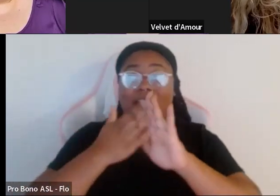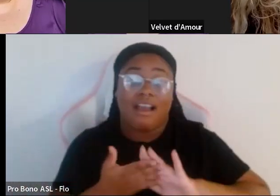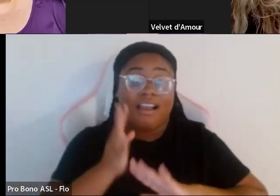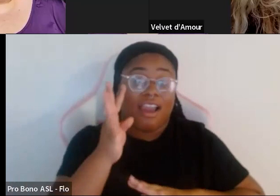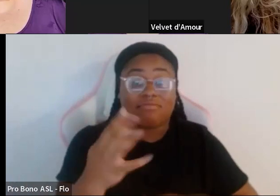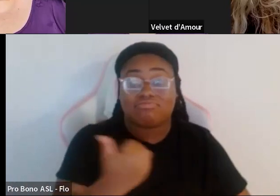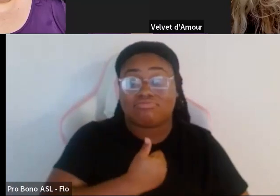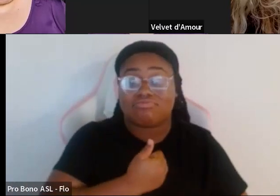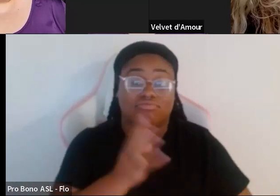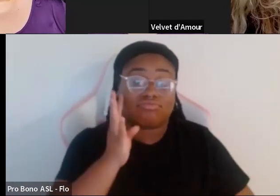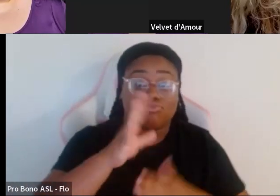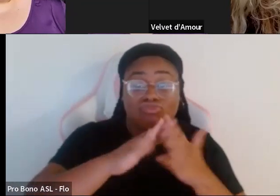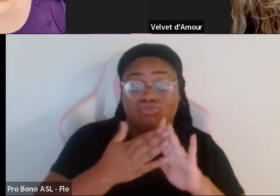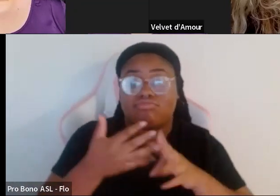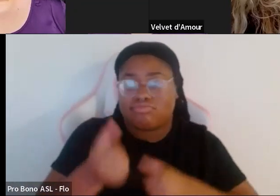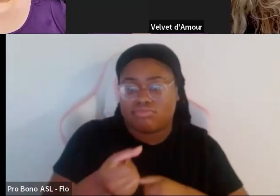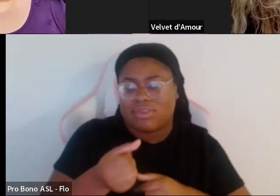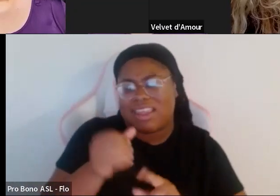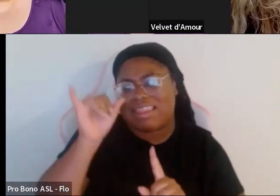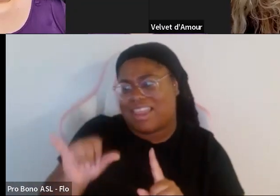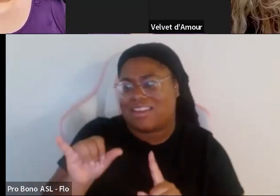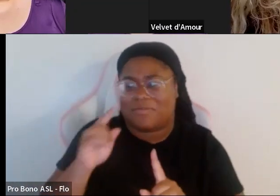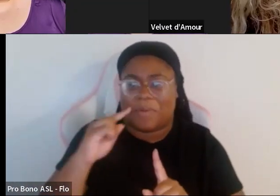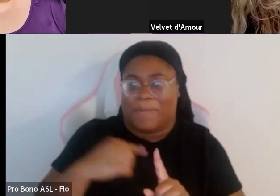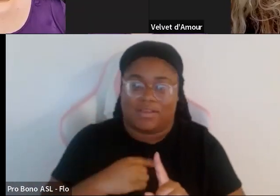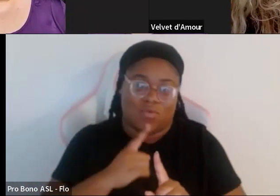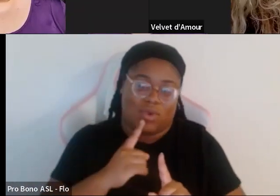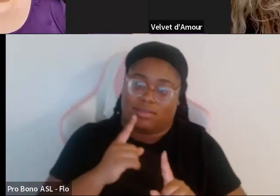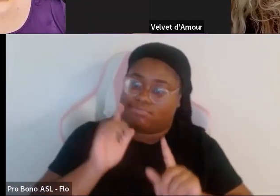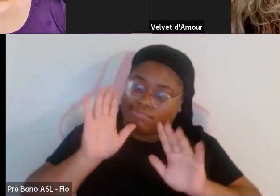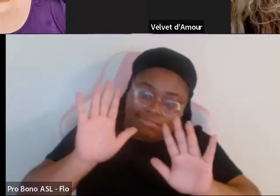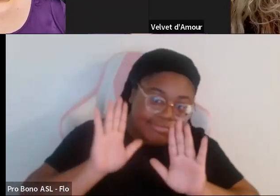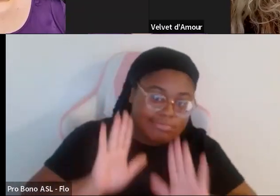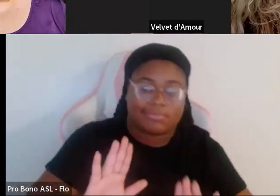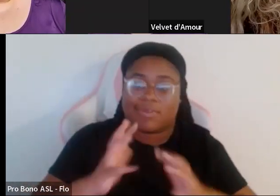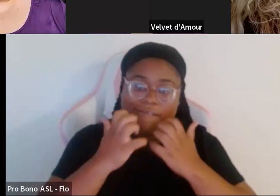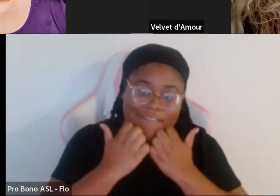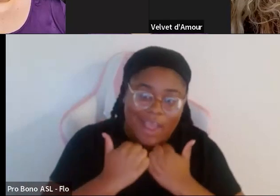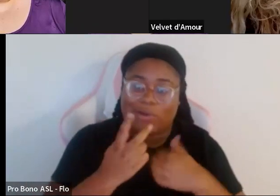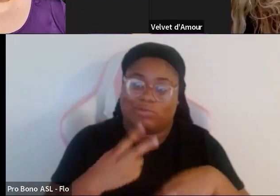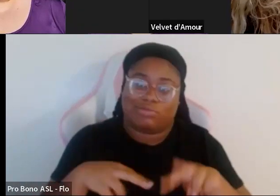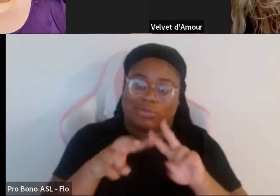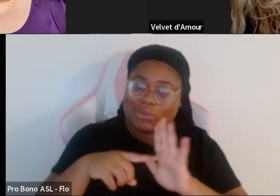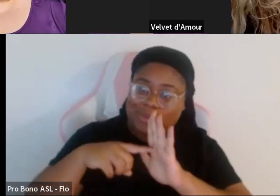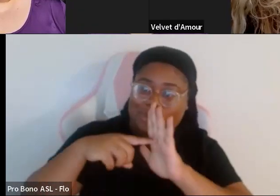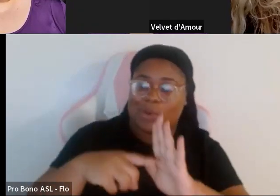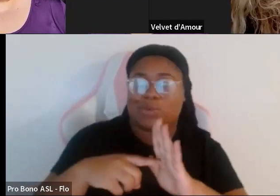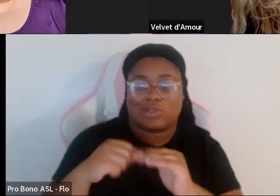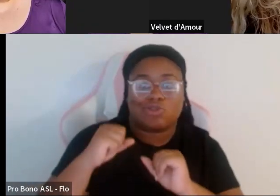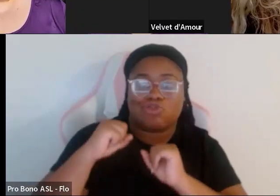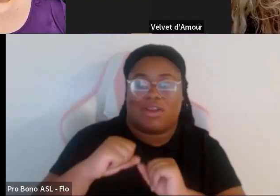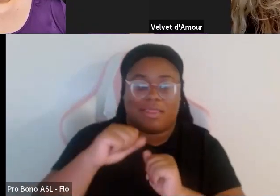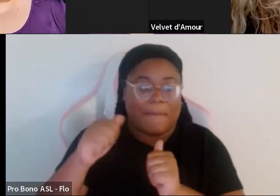our own community and so that to me is just an incredible value and it speaks about the strength behind